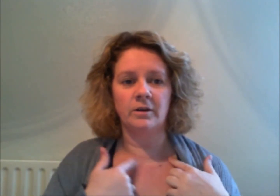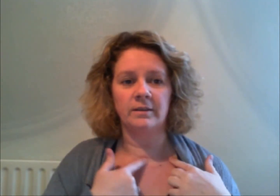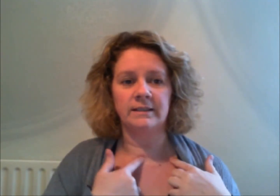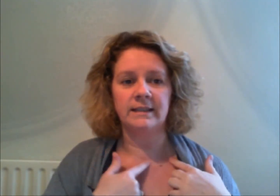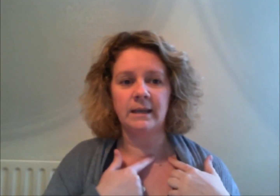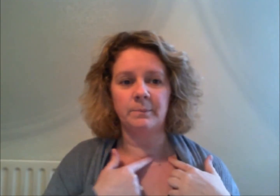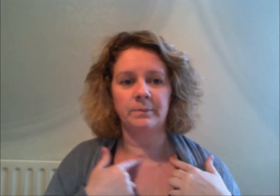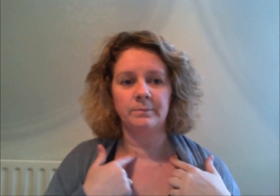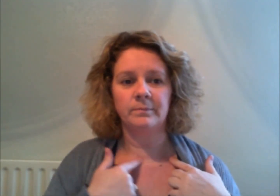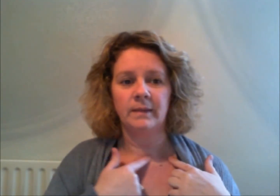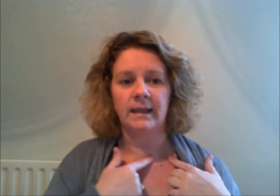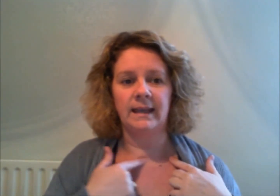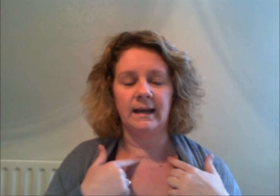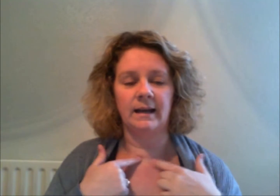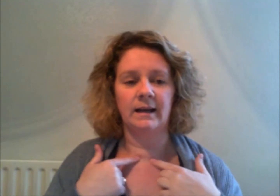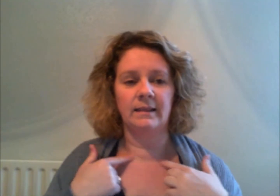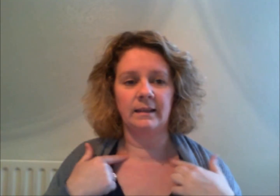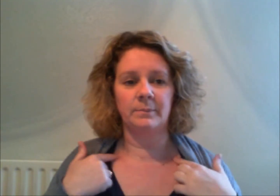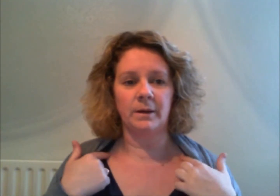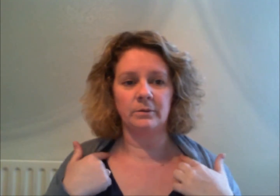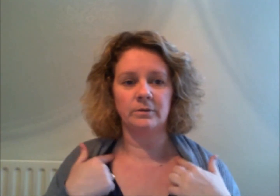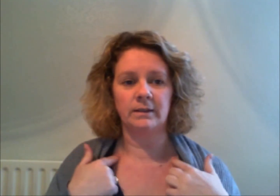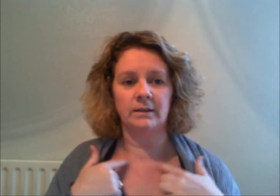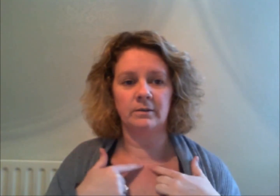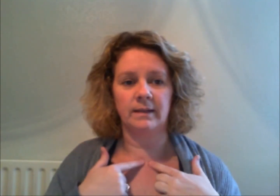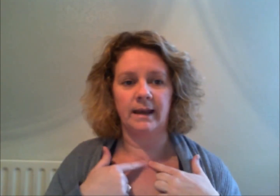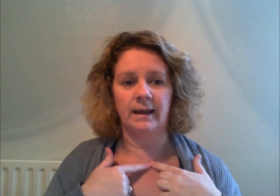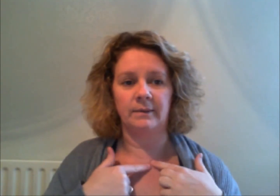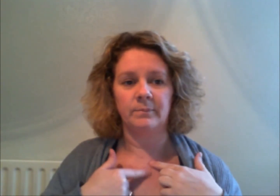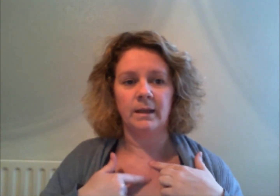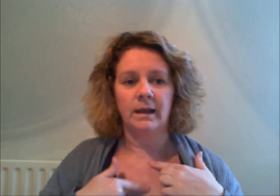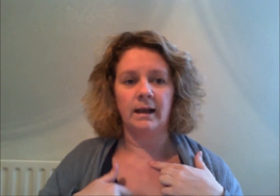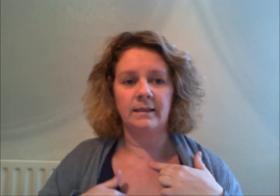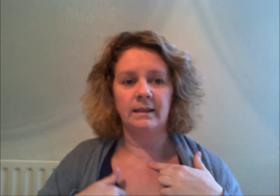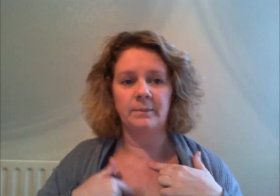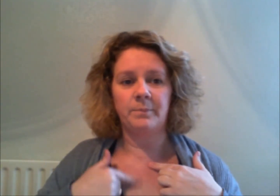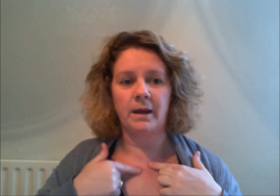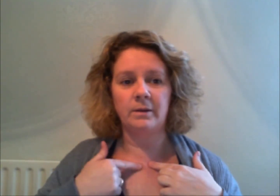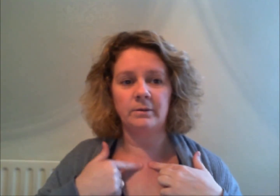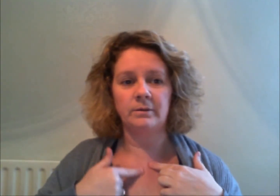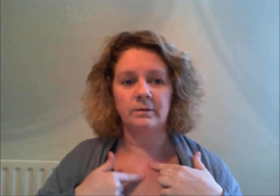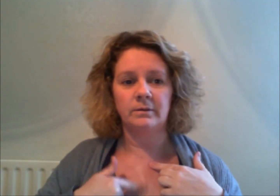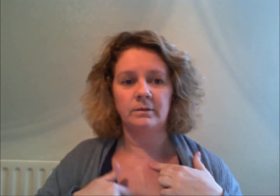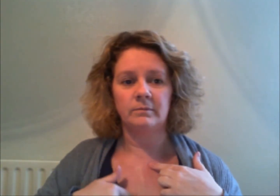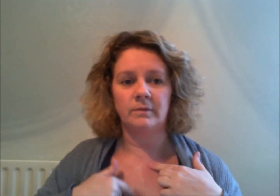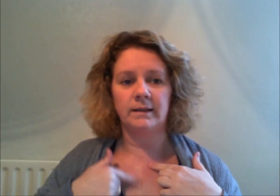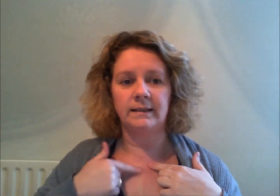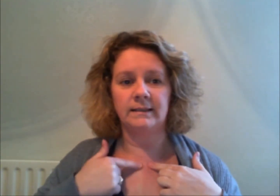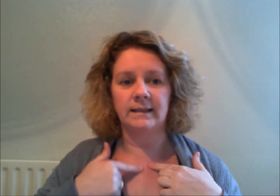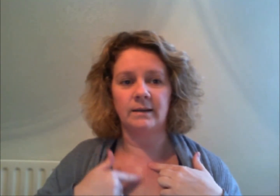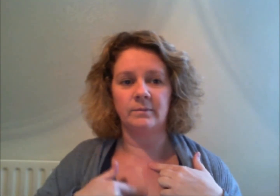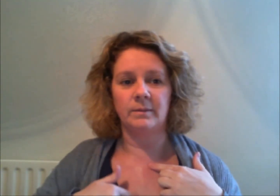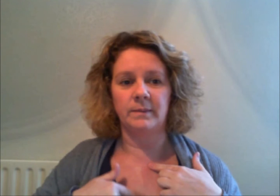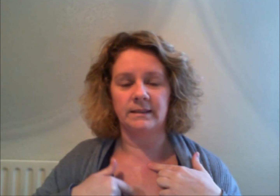got the dip here and then the bones running along there and then the bone running down the middle